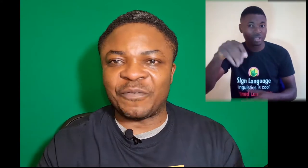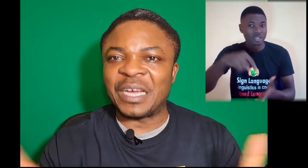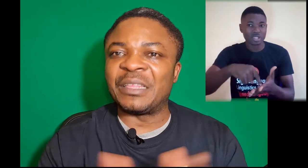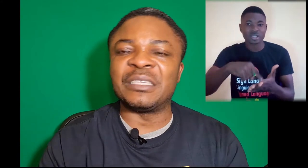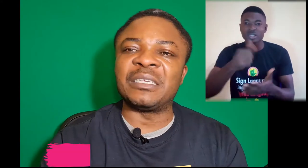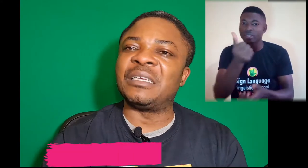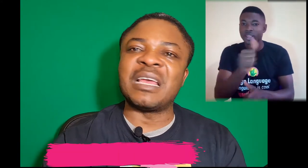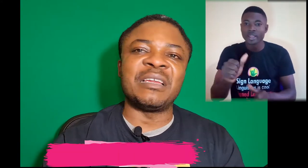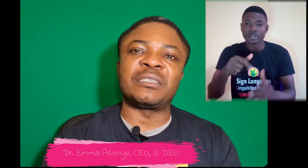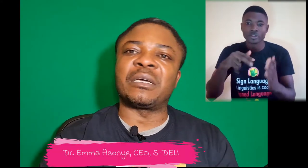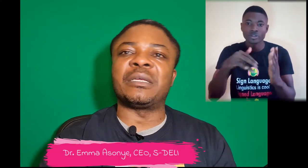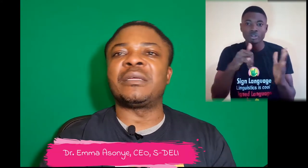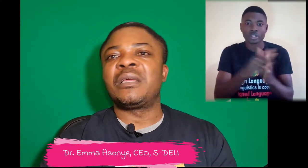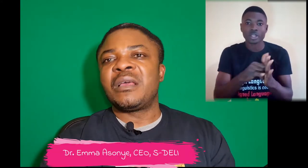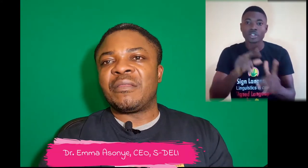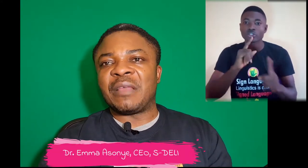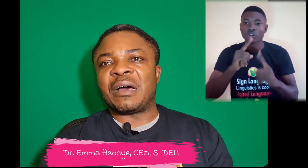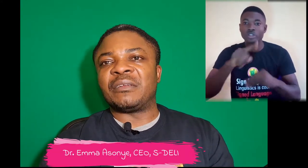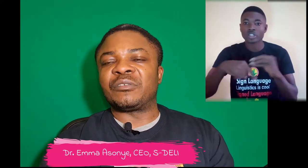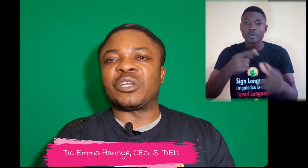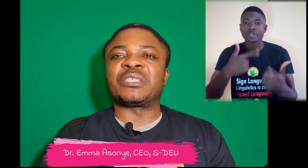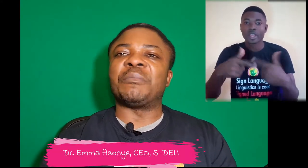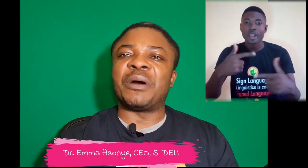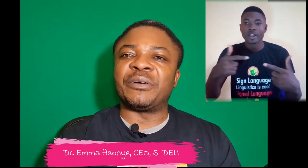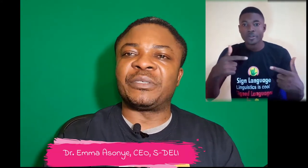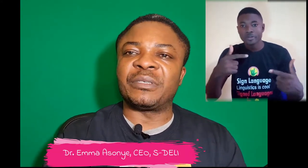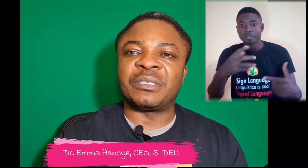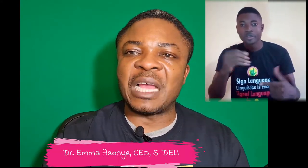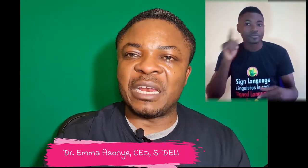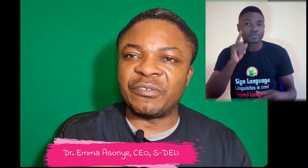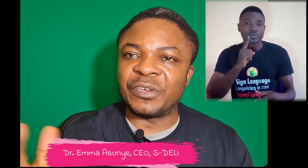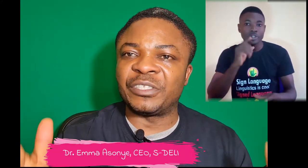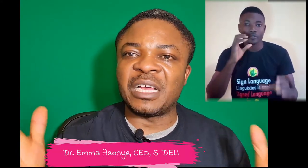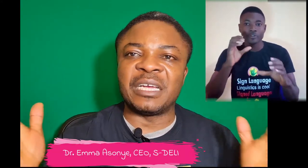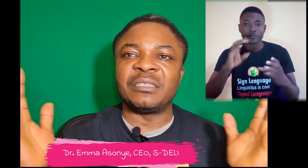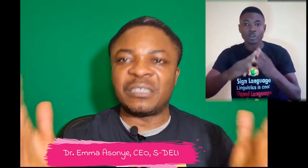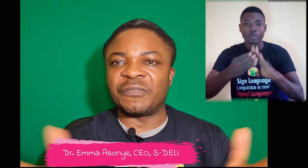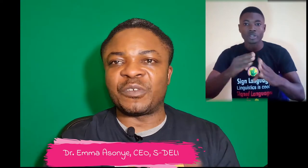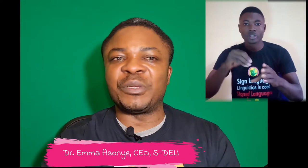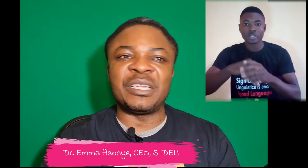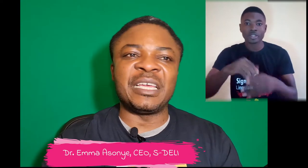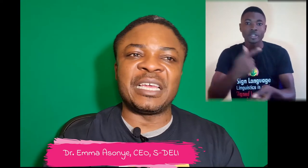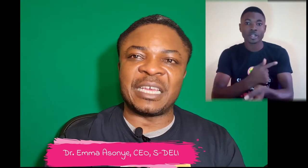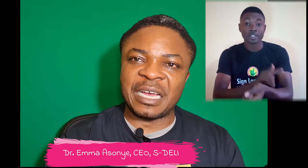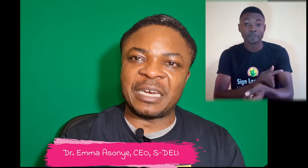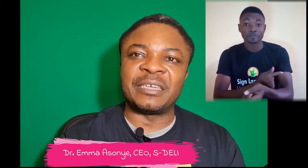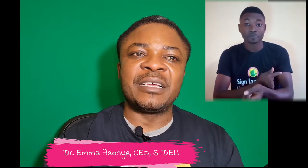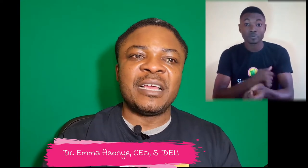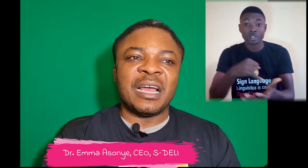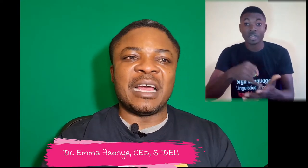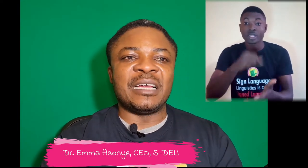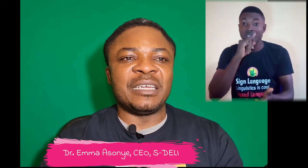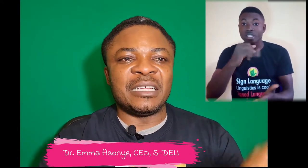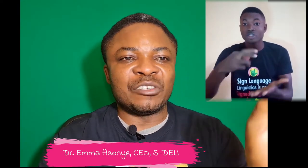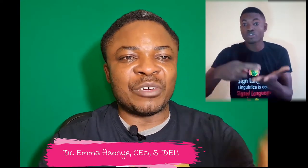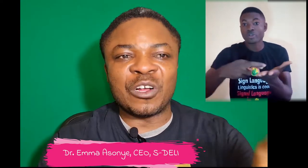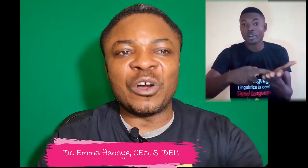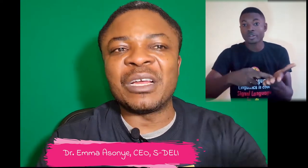find this in any study that talks about sign language and deaf community in Ghana. And it is recorded